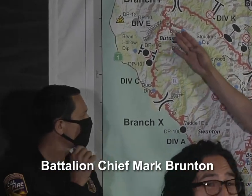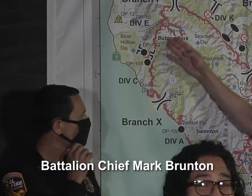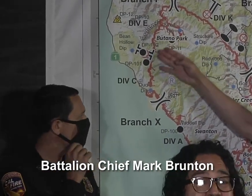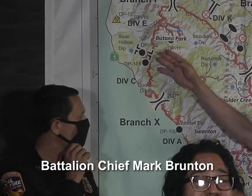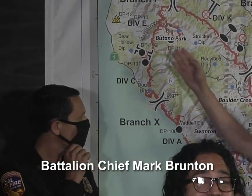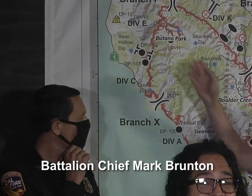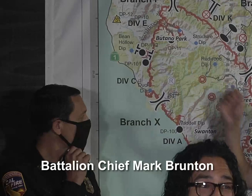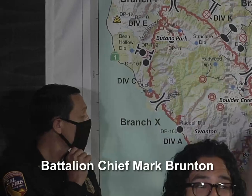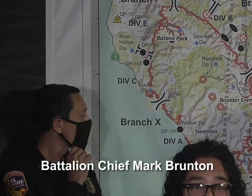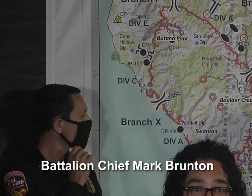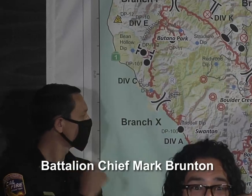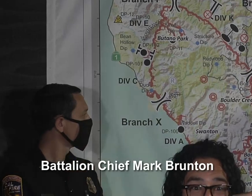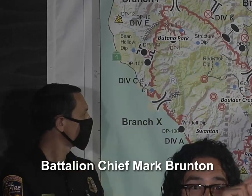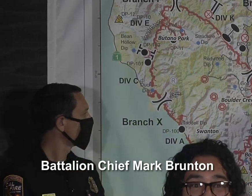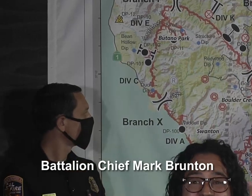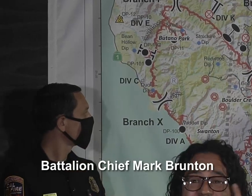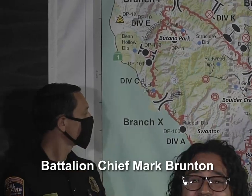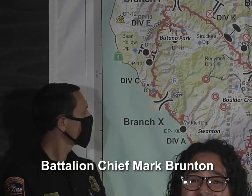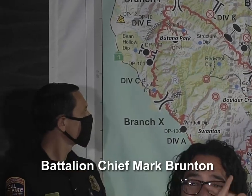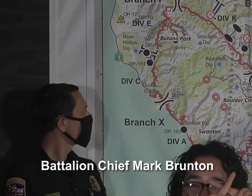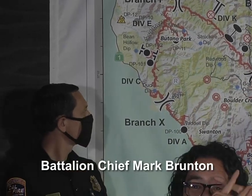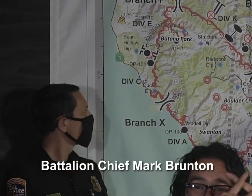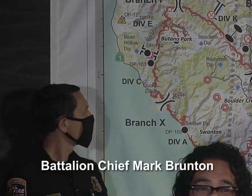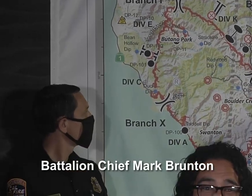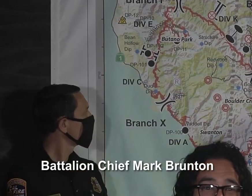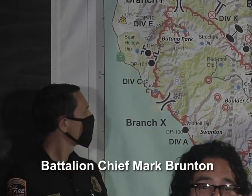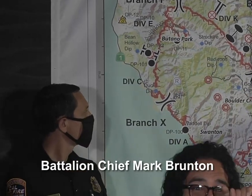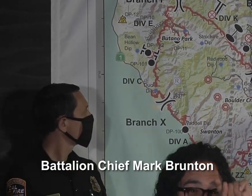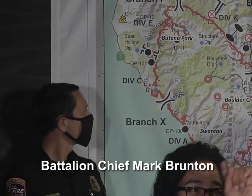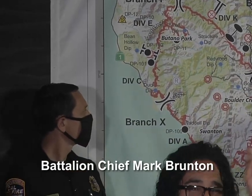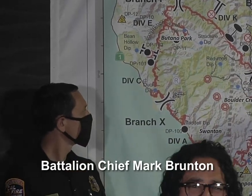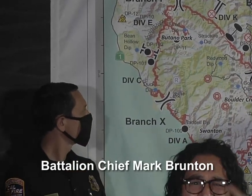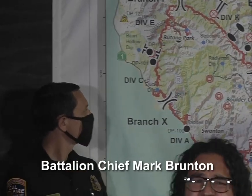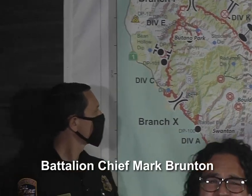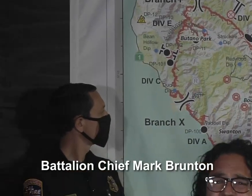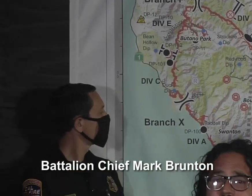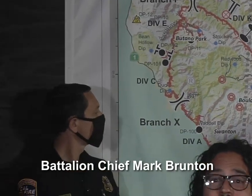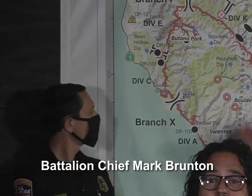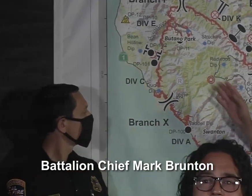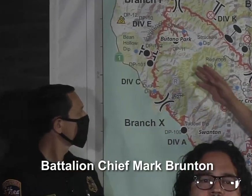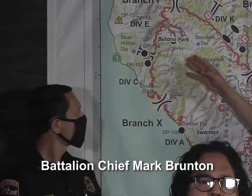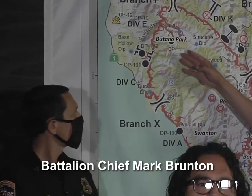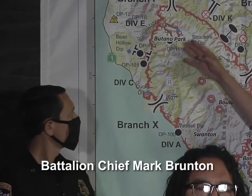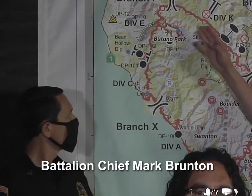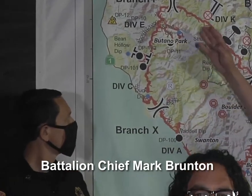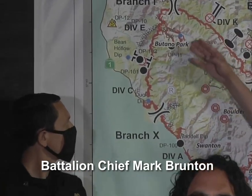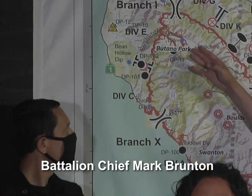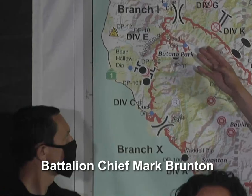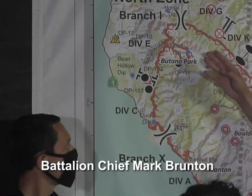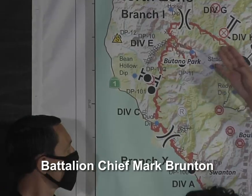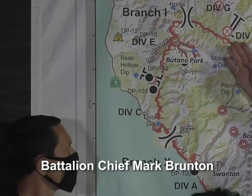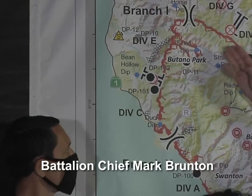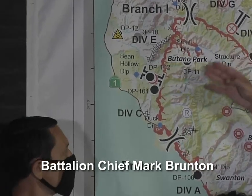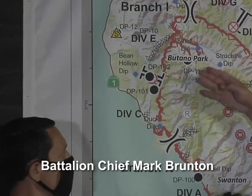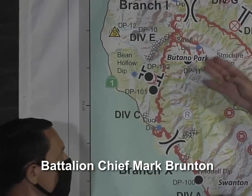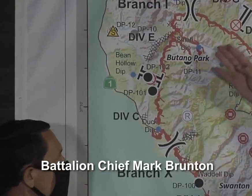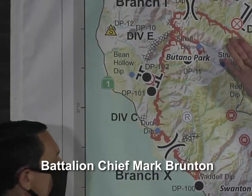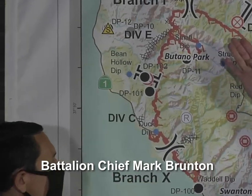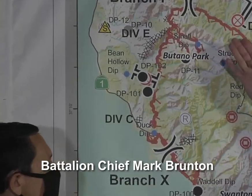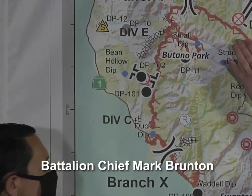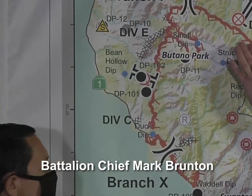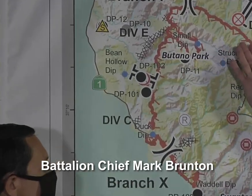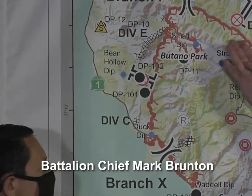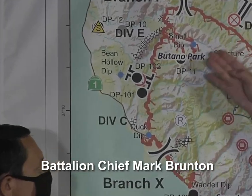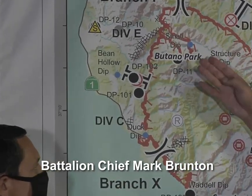X-ing on the line, and that's a control line that's been established and verified. So we have a really good set of control lines being